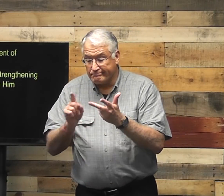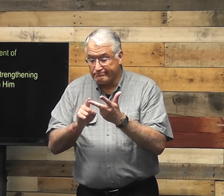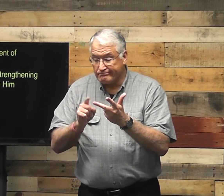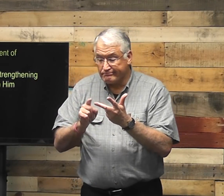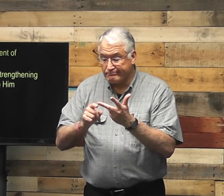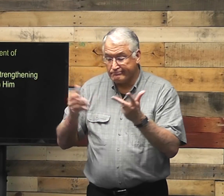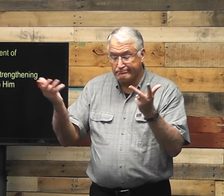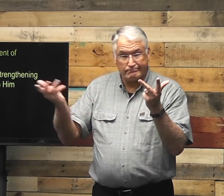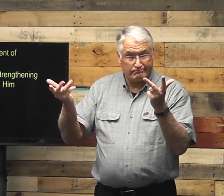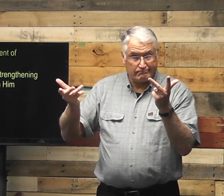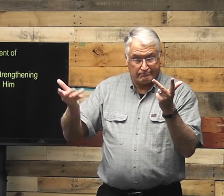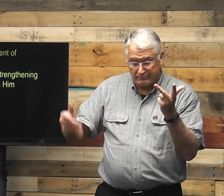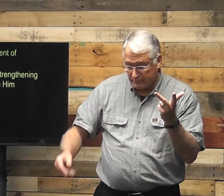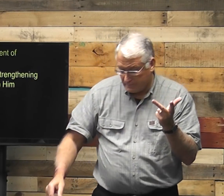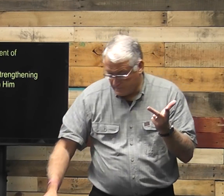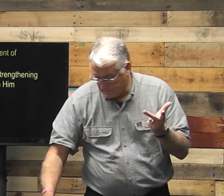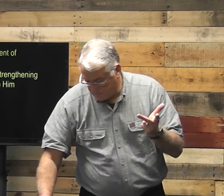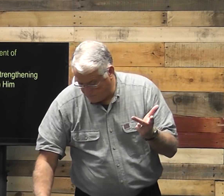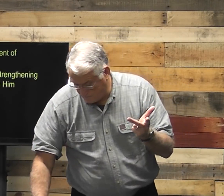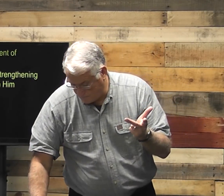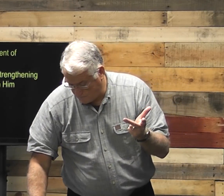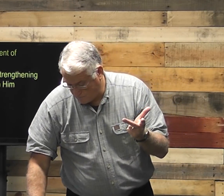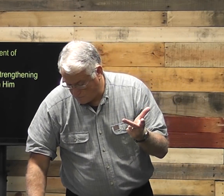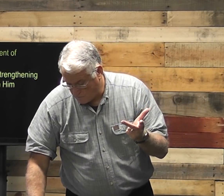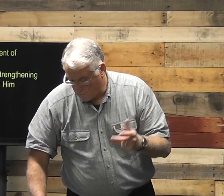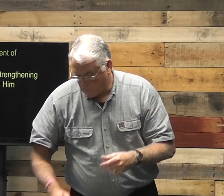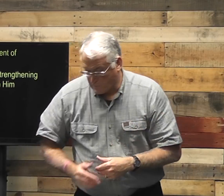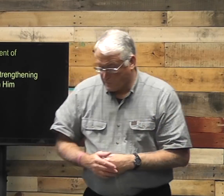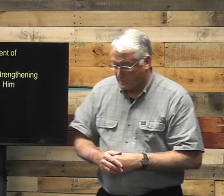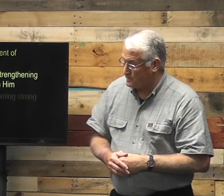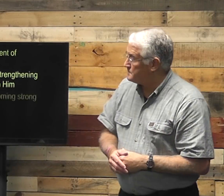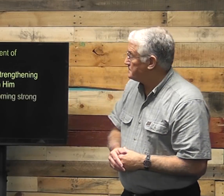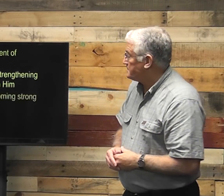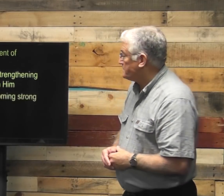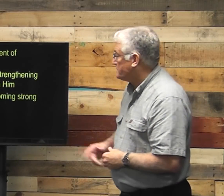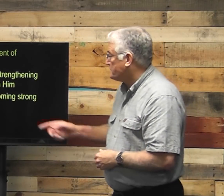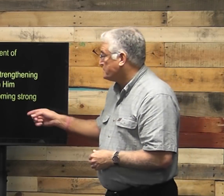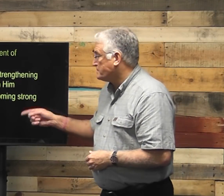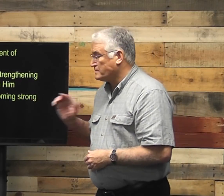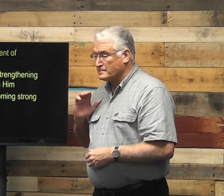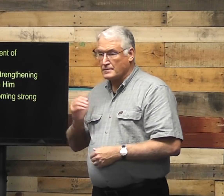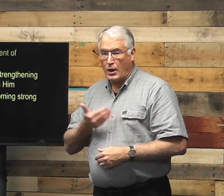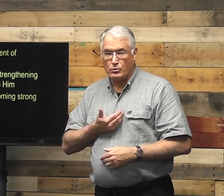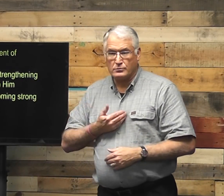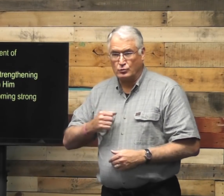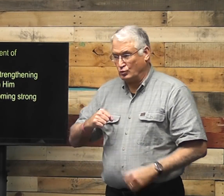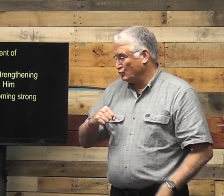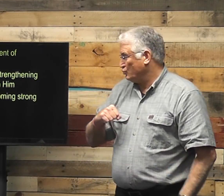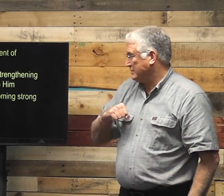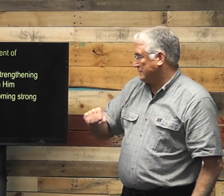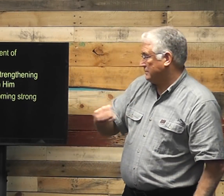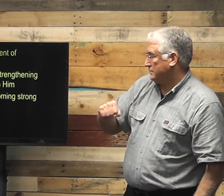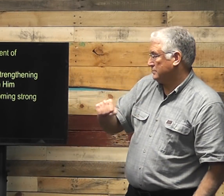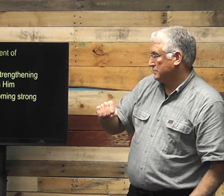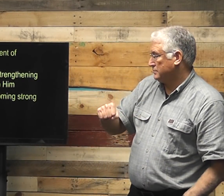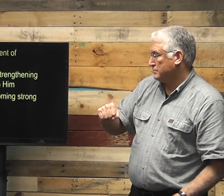So, the third thing is our resistance,